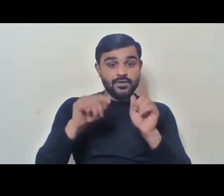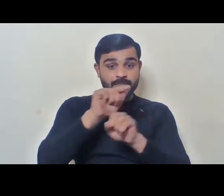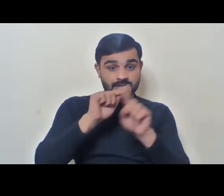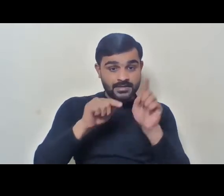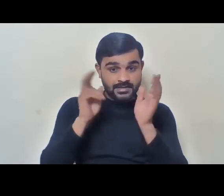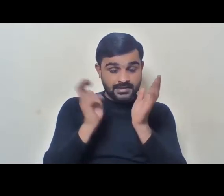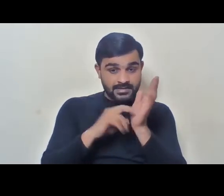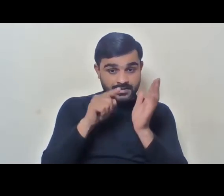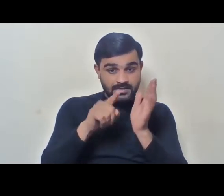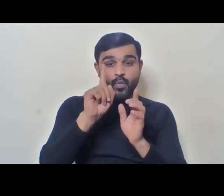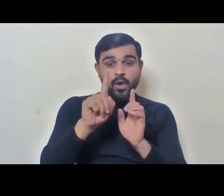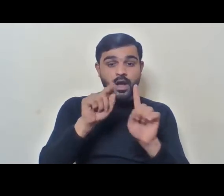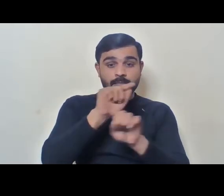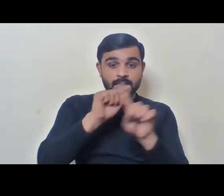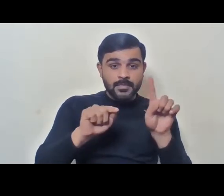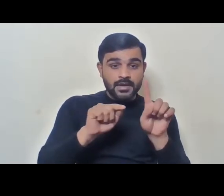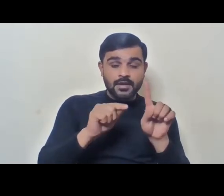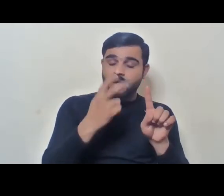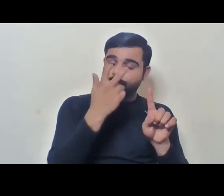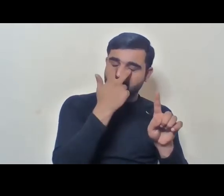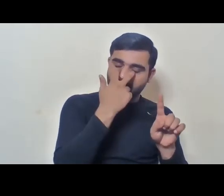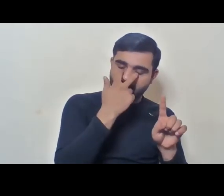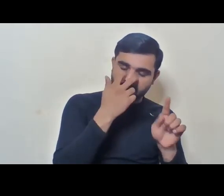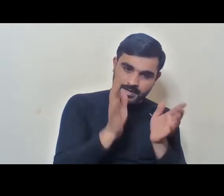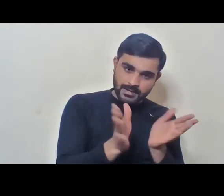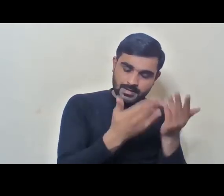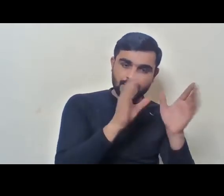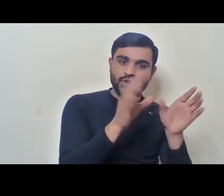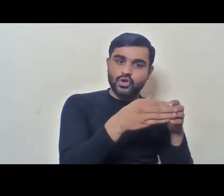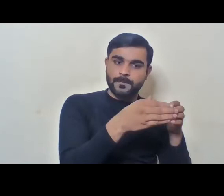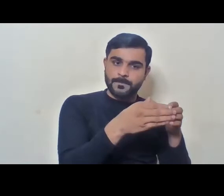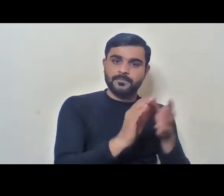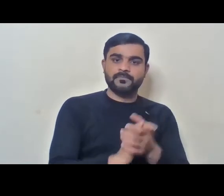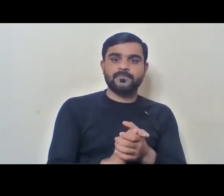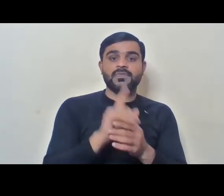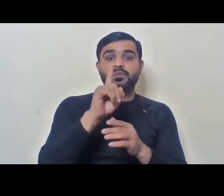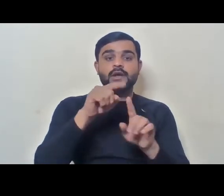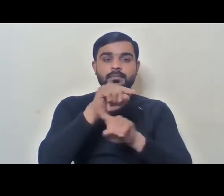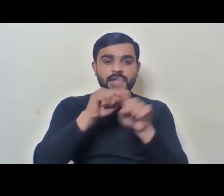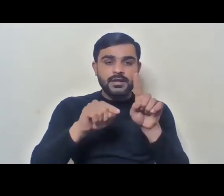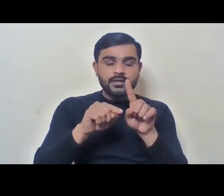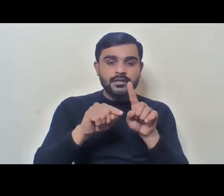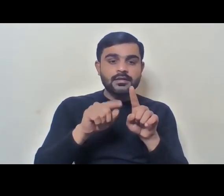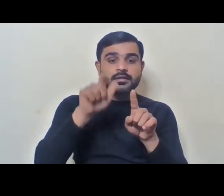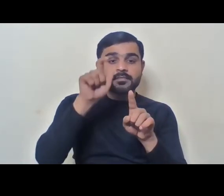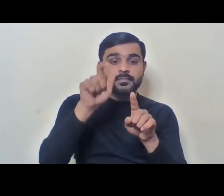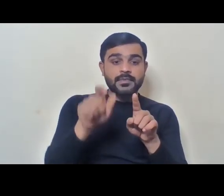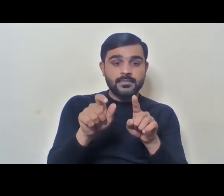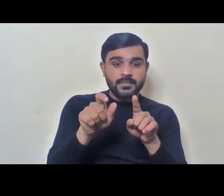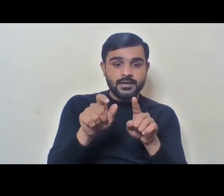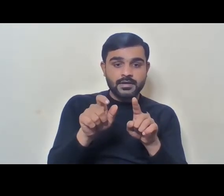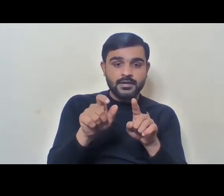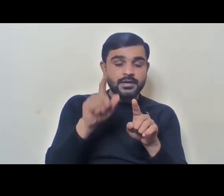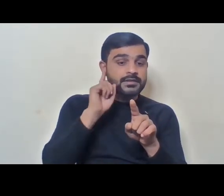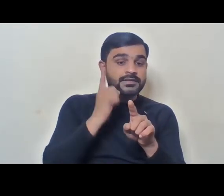1% is for black persons with blindness and low vision, 1% for persons who are